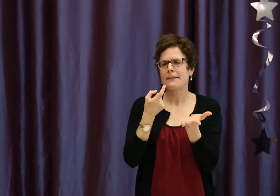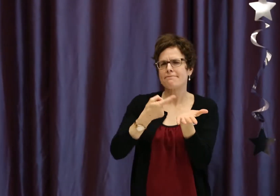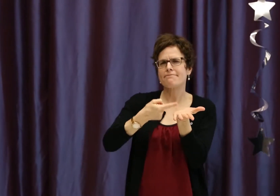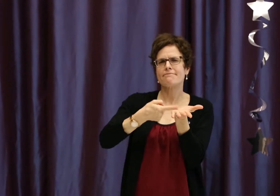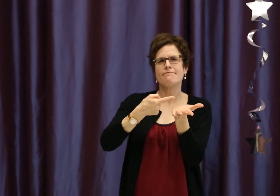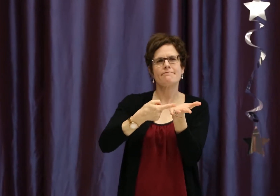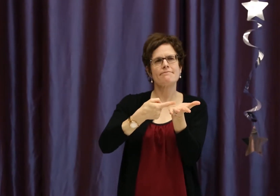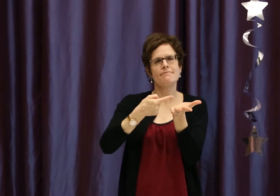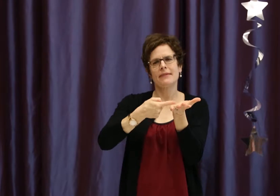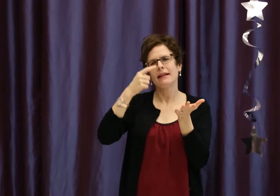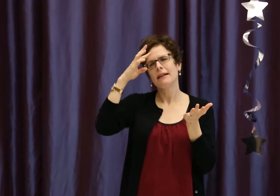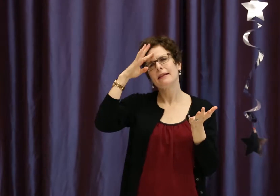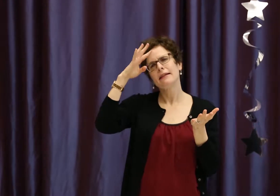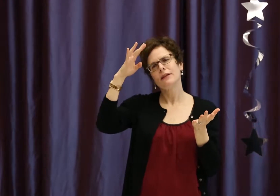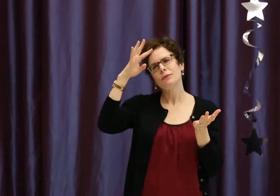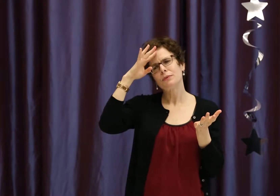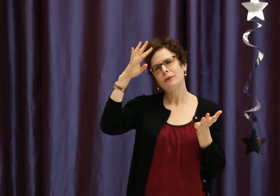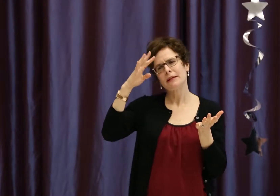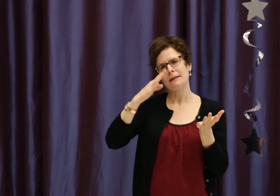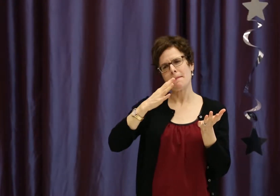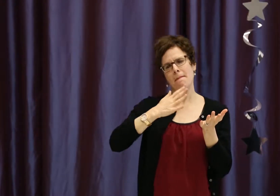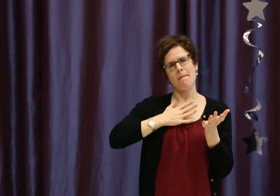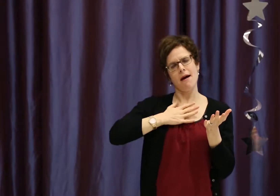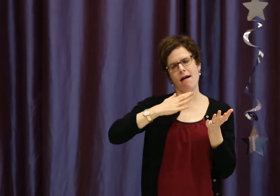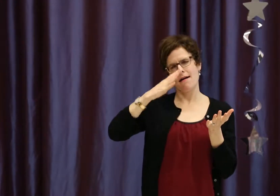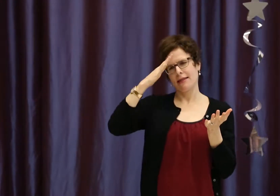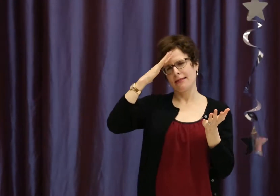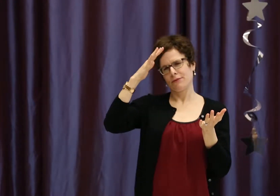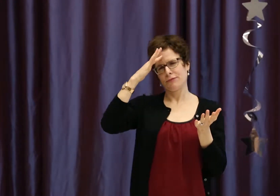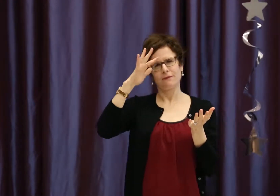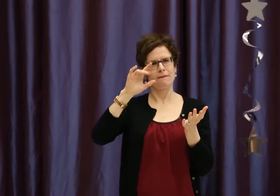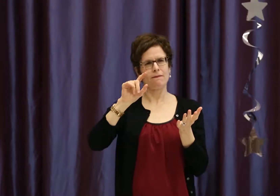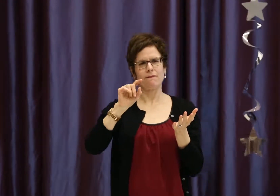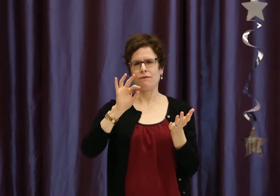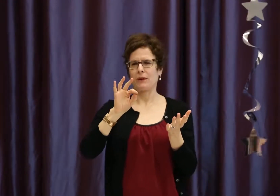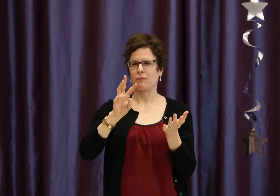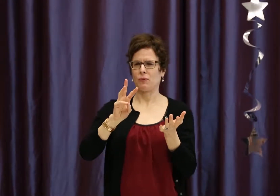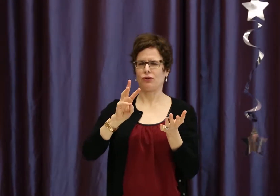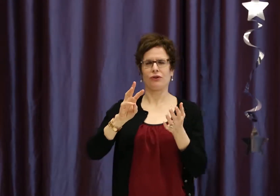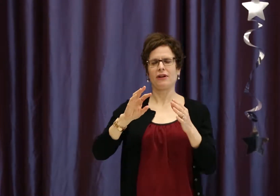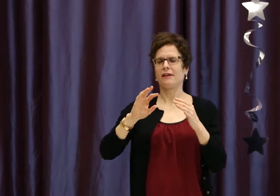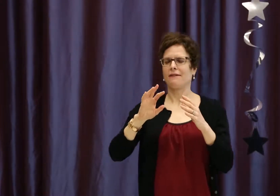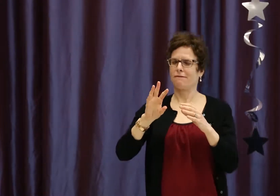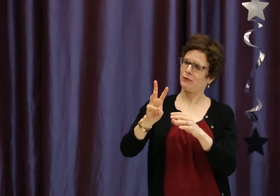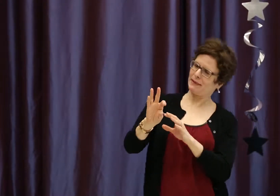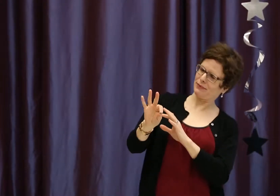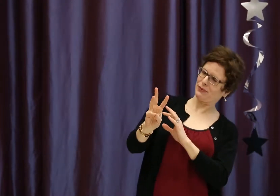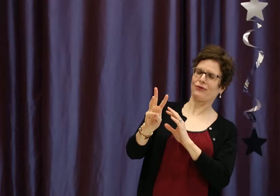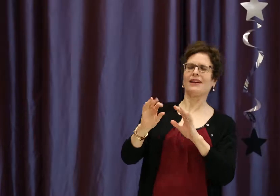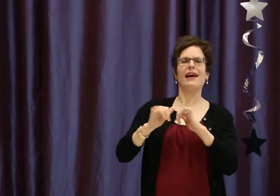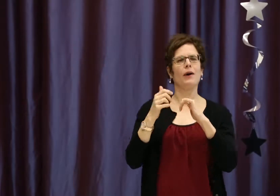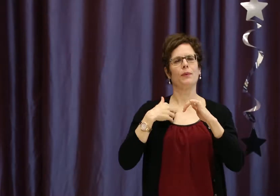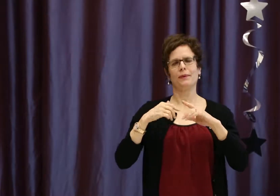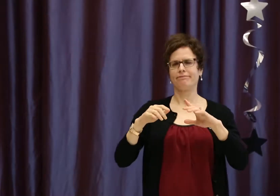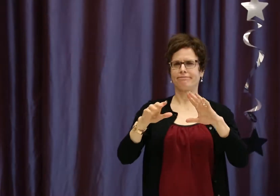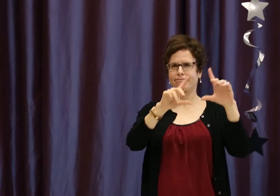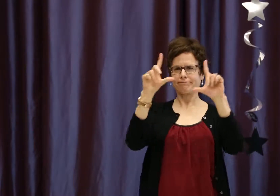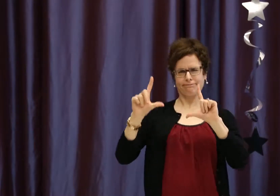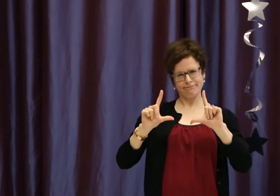I'd like to begin by discussing some of the theories, the theoretical framework about